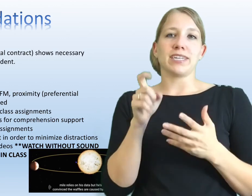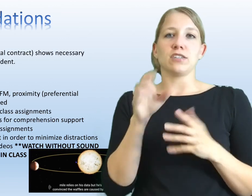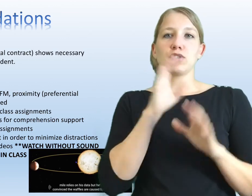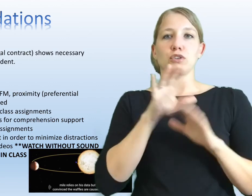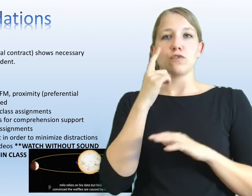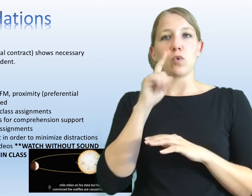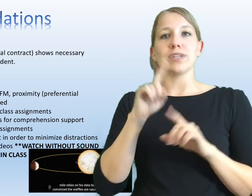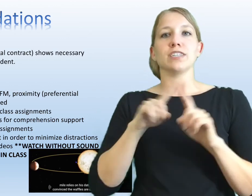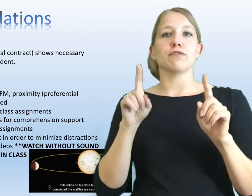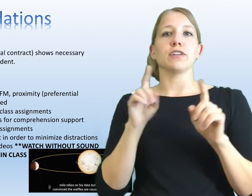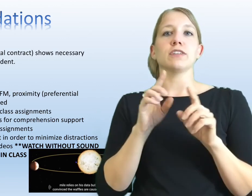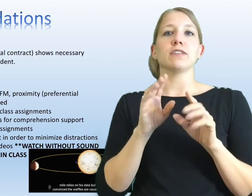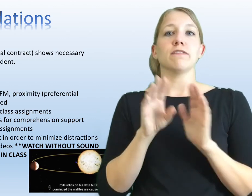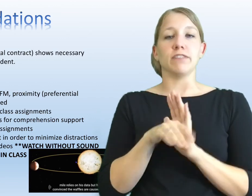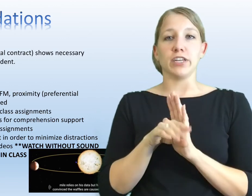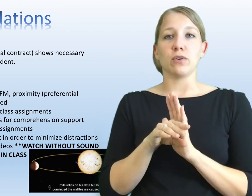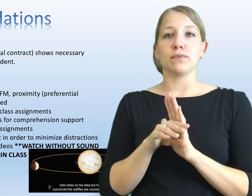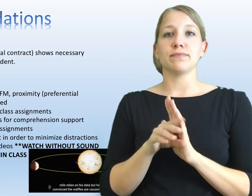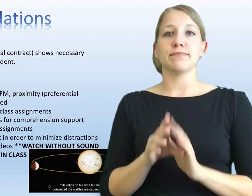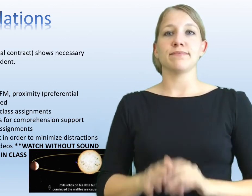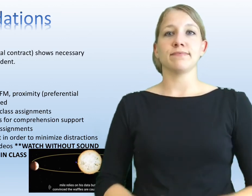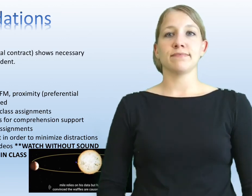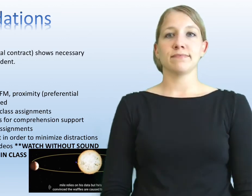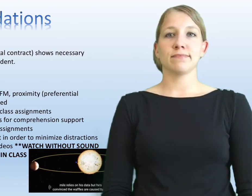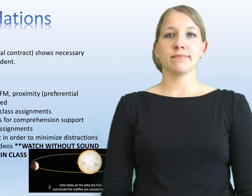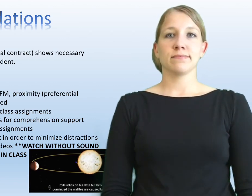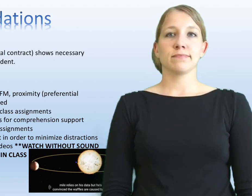then you might need to search for a different video.